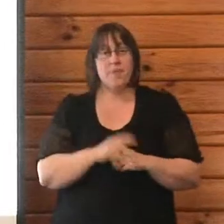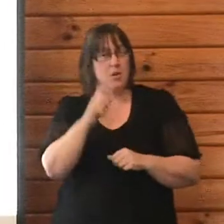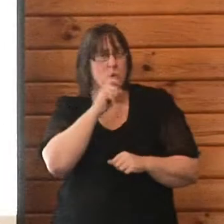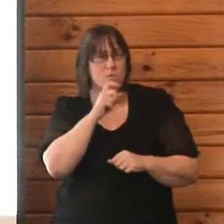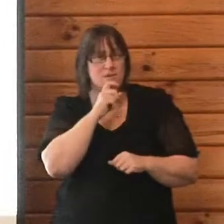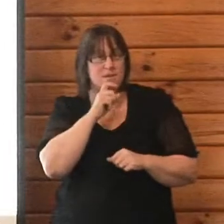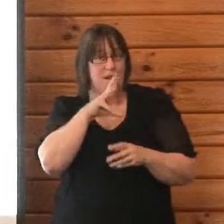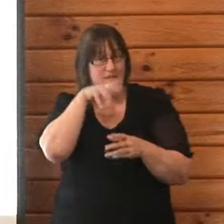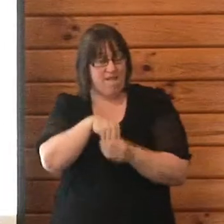all around the country.